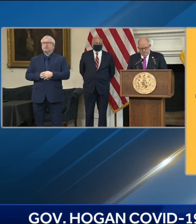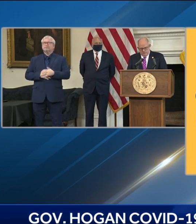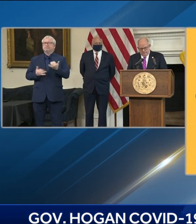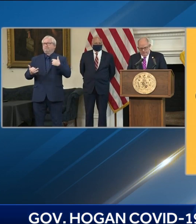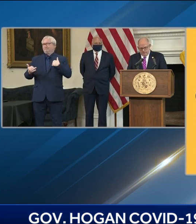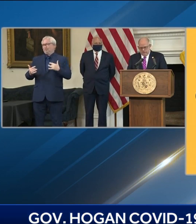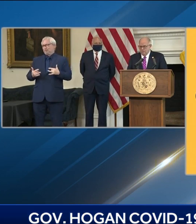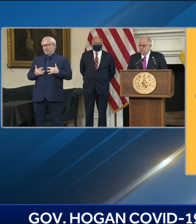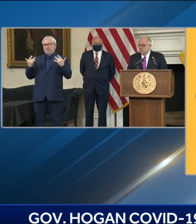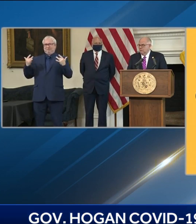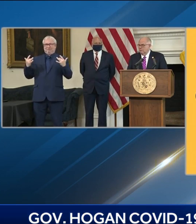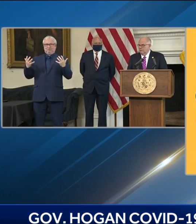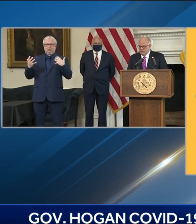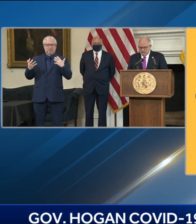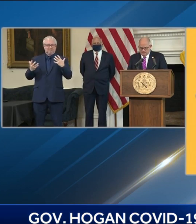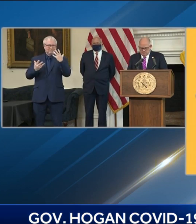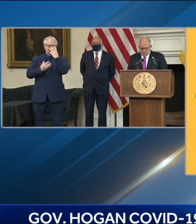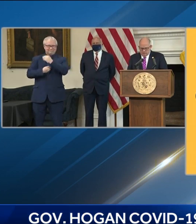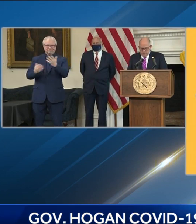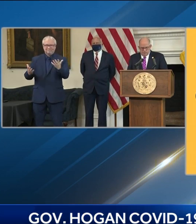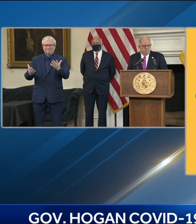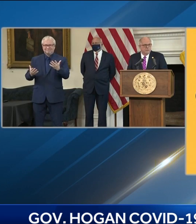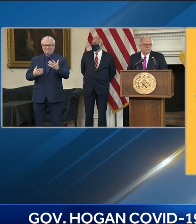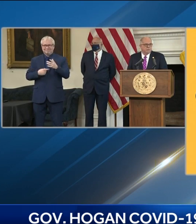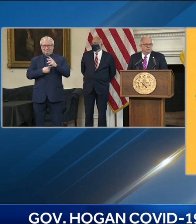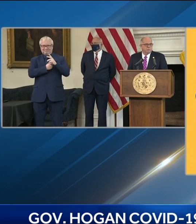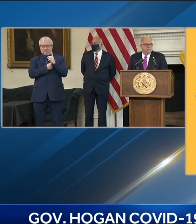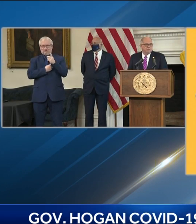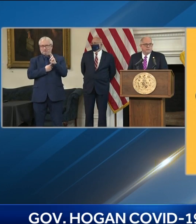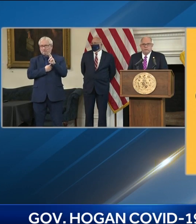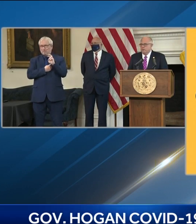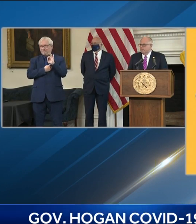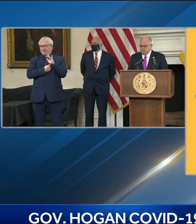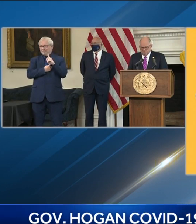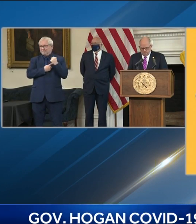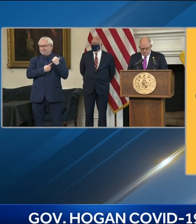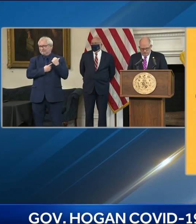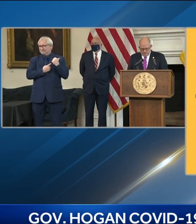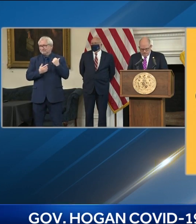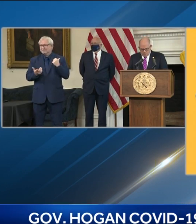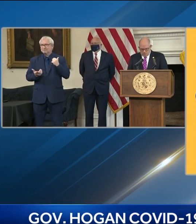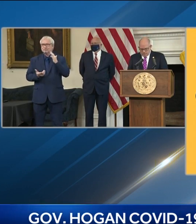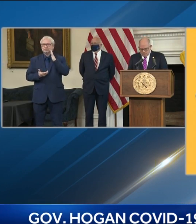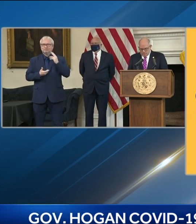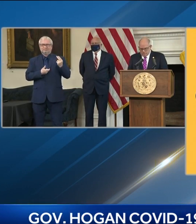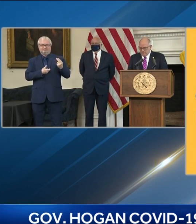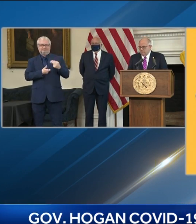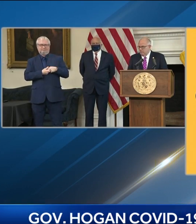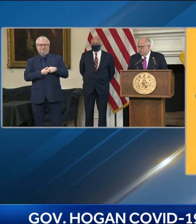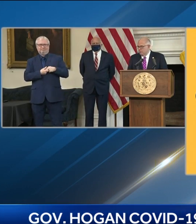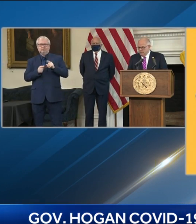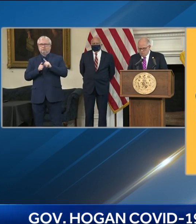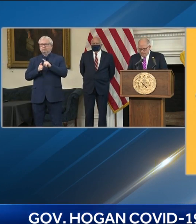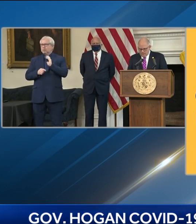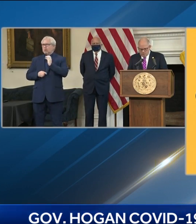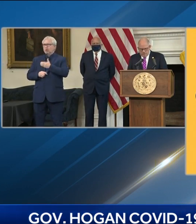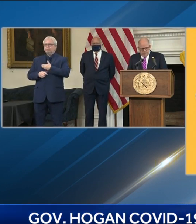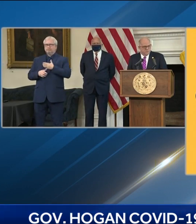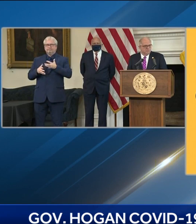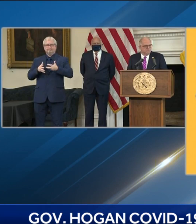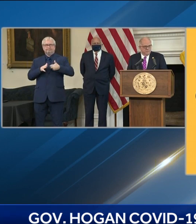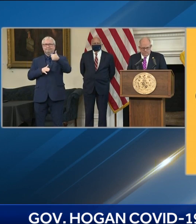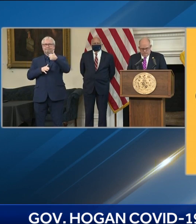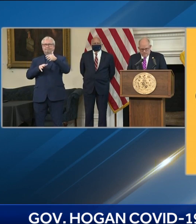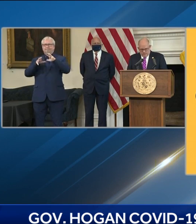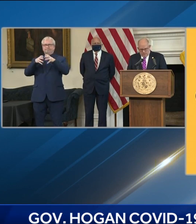team and to serve as senior advisor for public health, where he will advise us on a wide